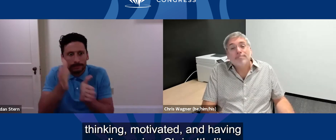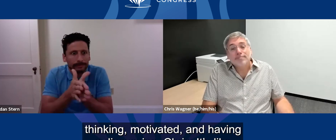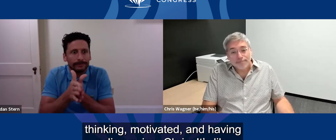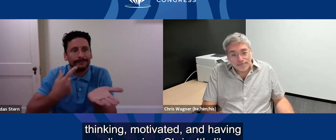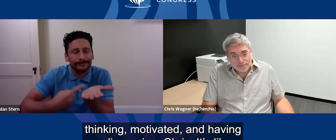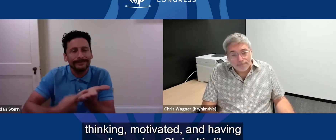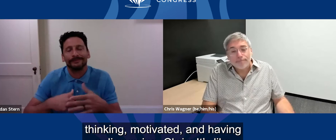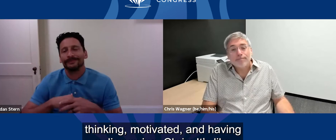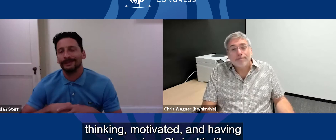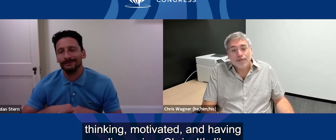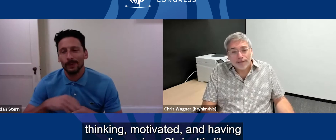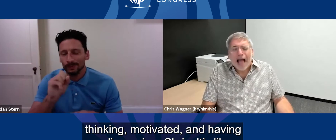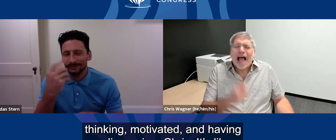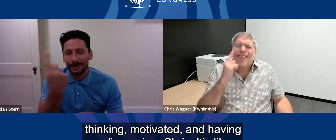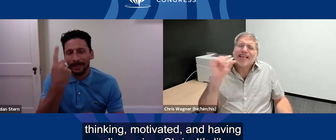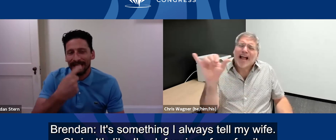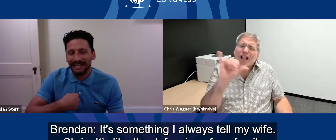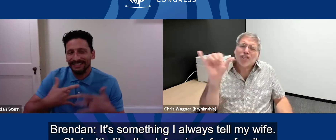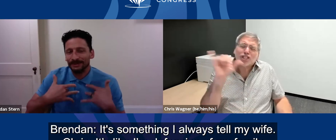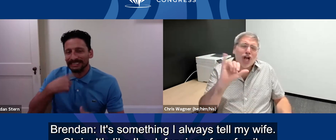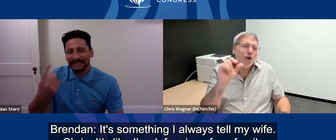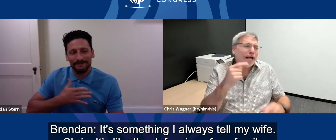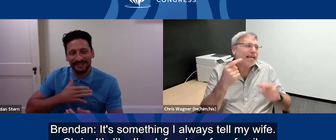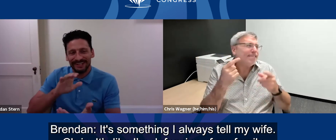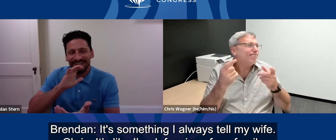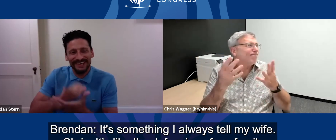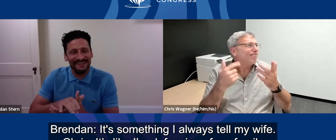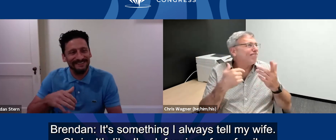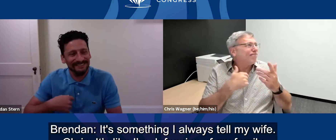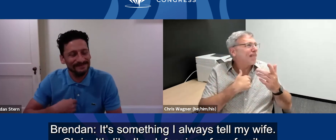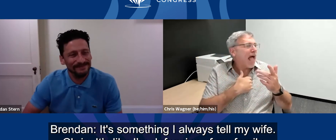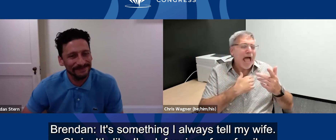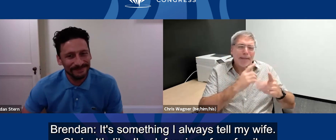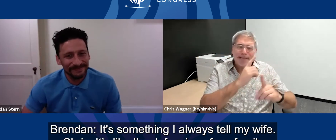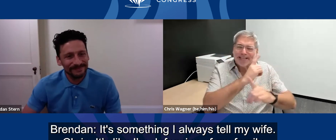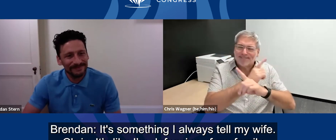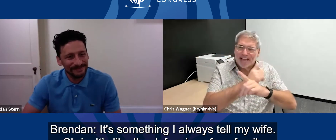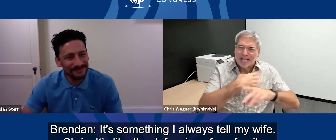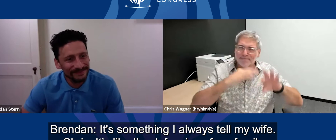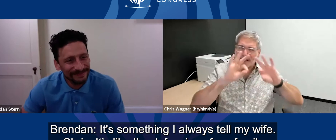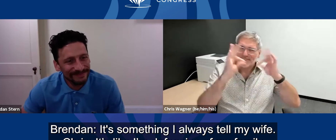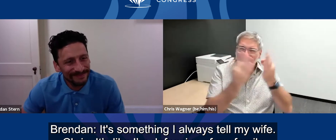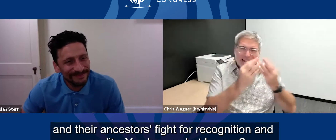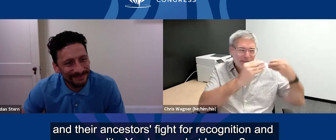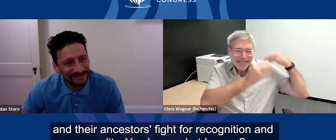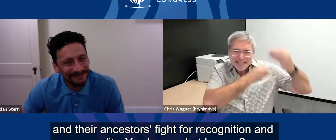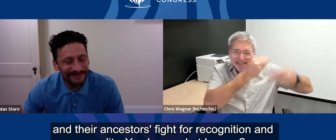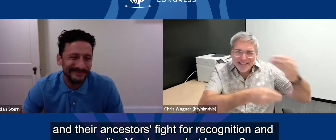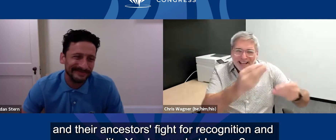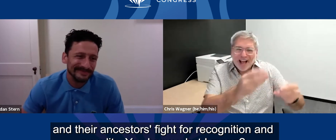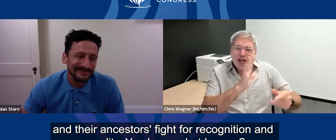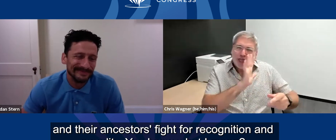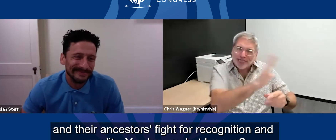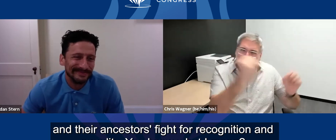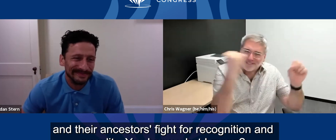thinking, motivated, and having a discussion. It's something I've always told my wife. It's like I'm defensive of my family and their